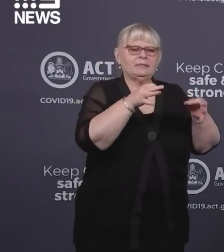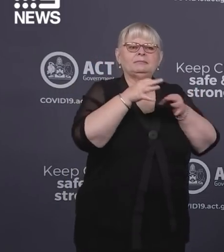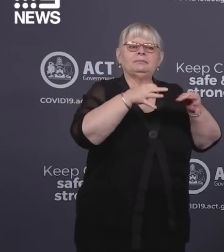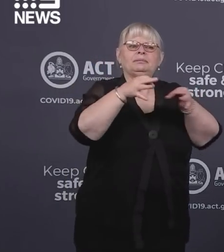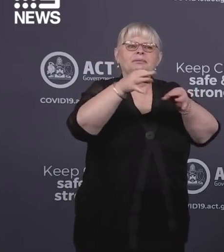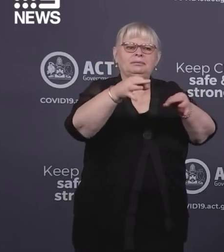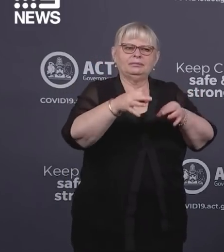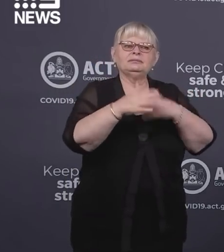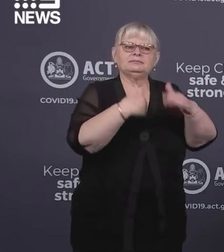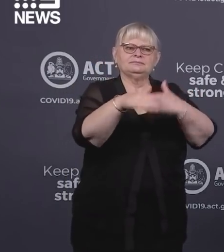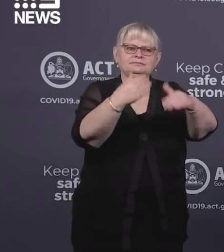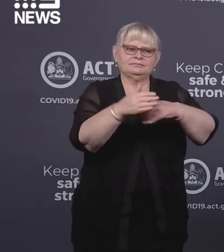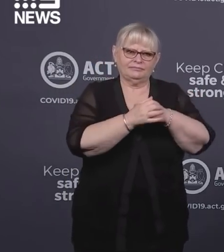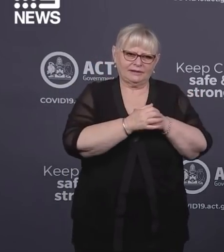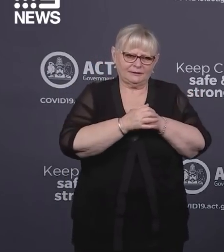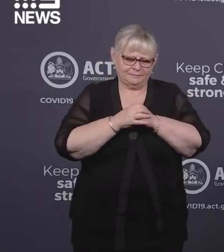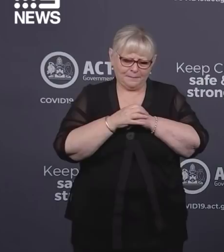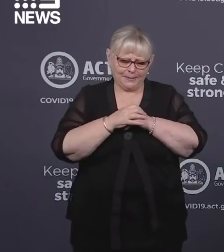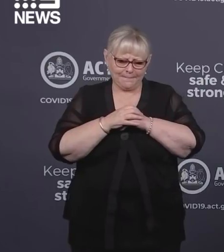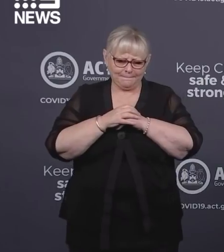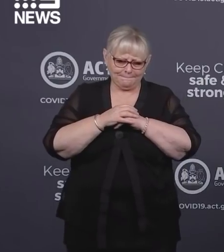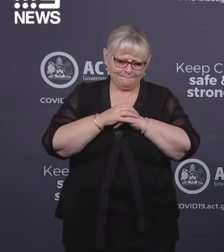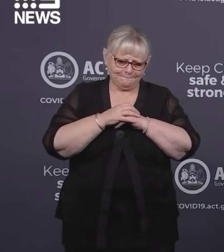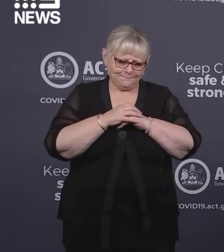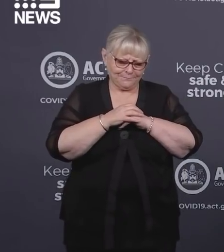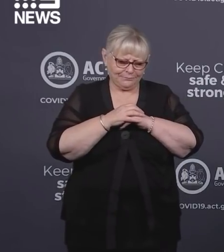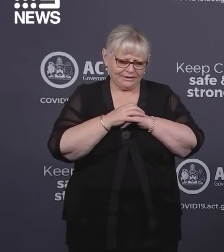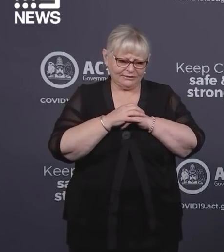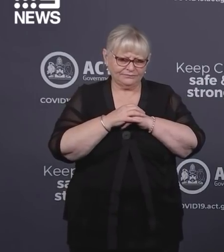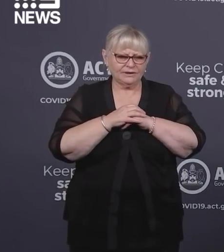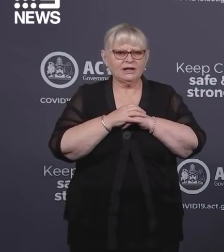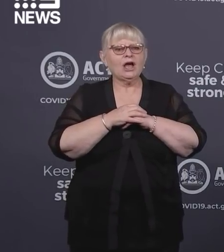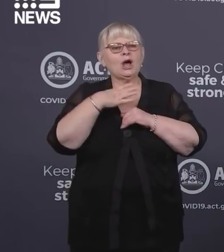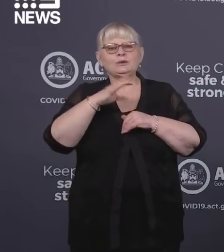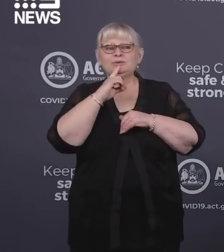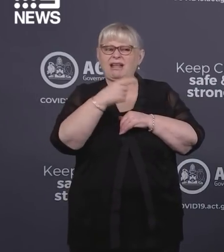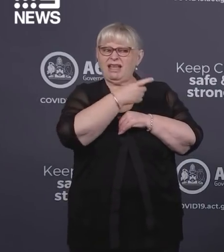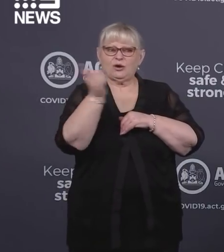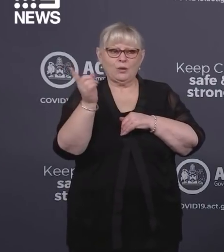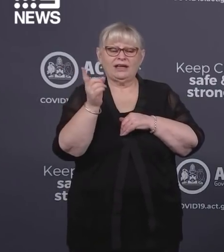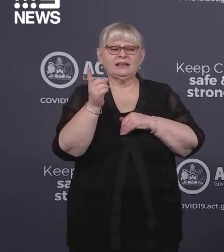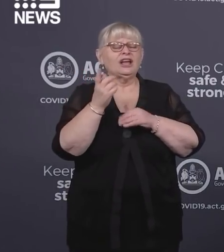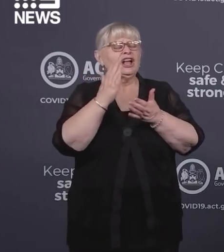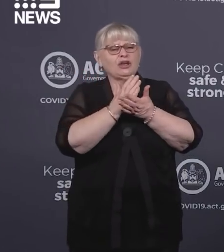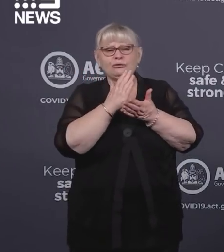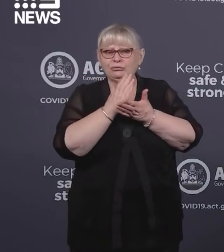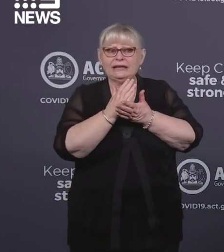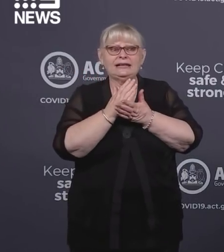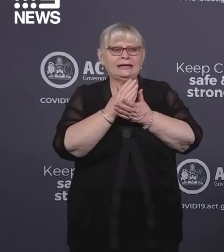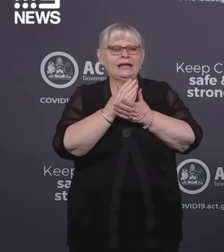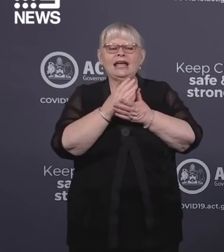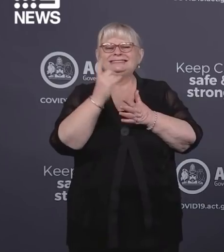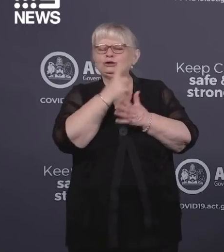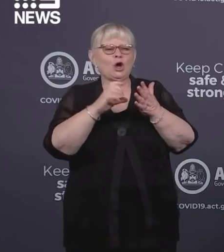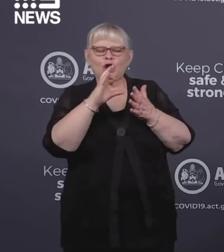an ongoing investigation today. I would like to assure everyone that our approach here will be far more than